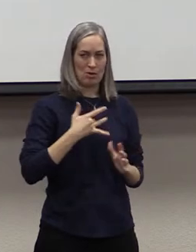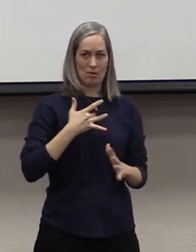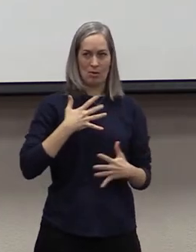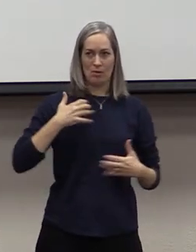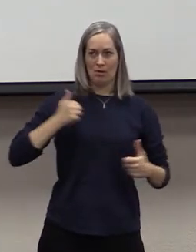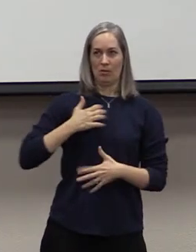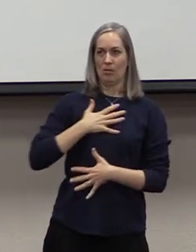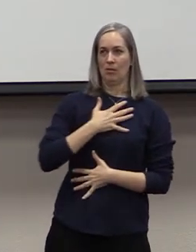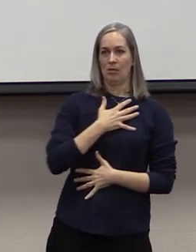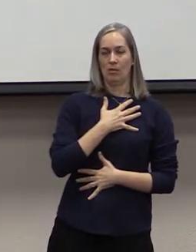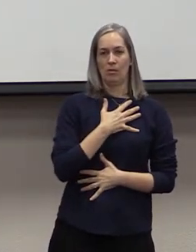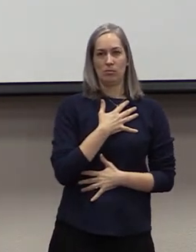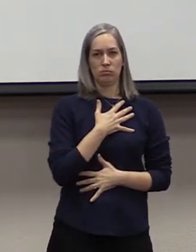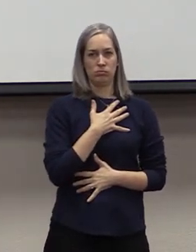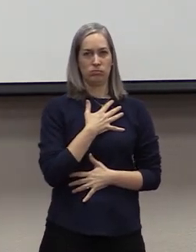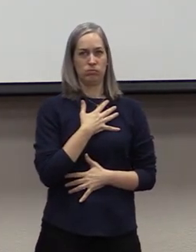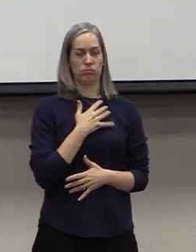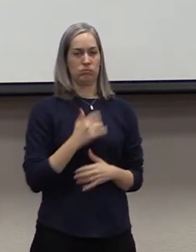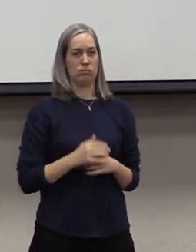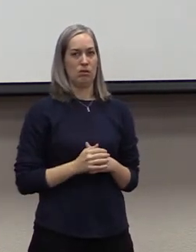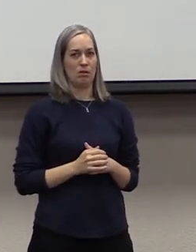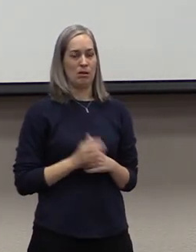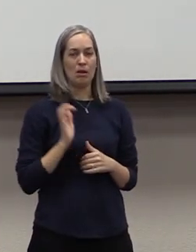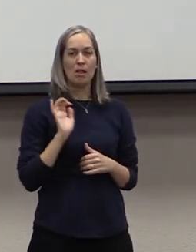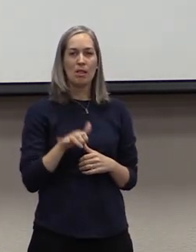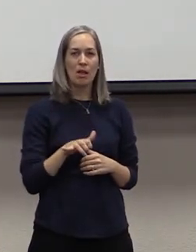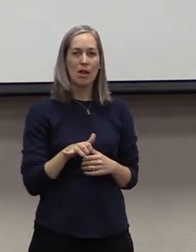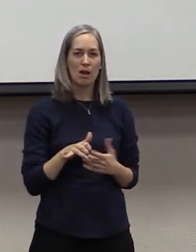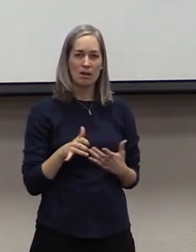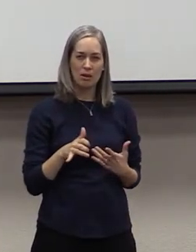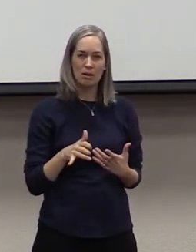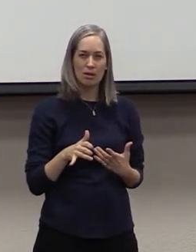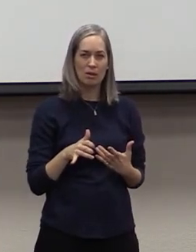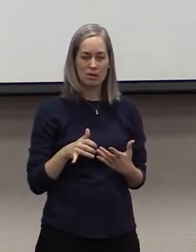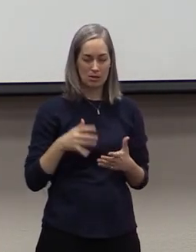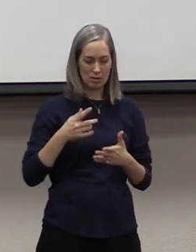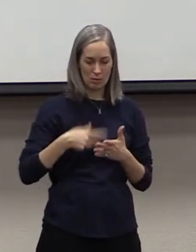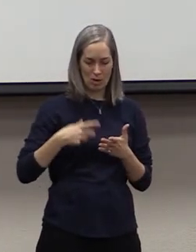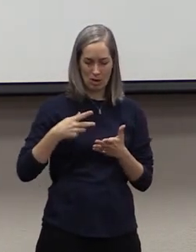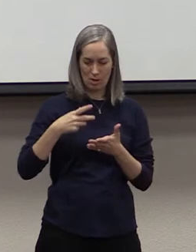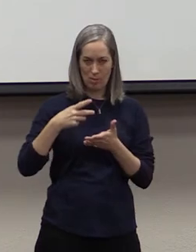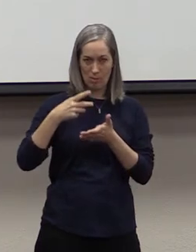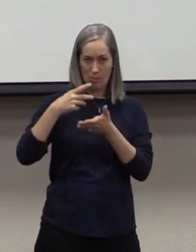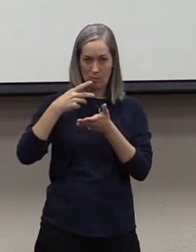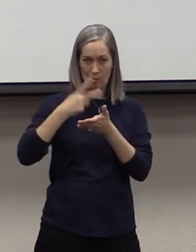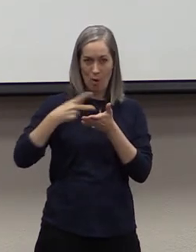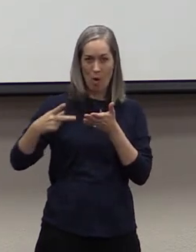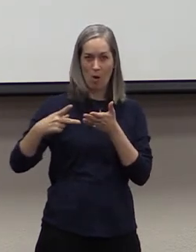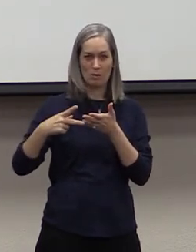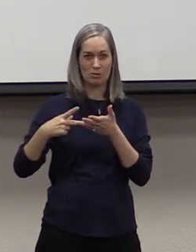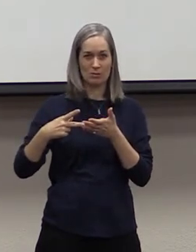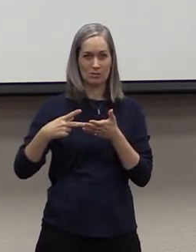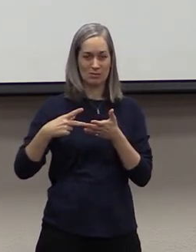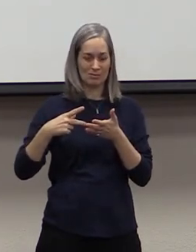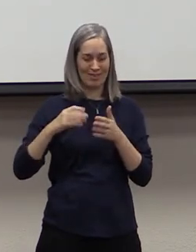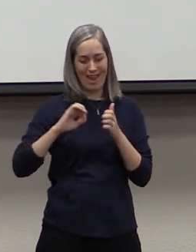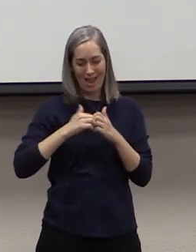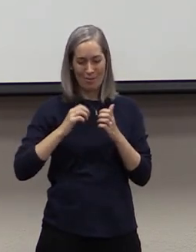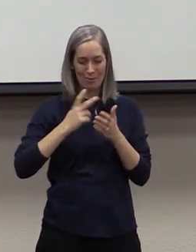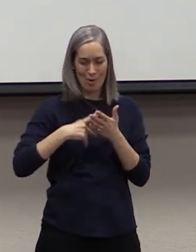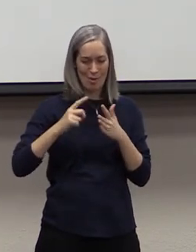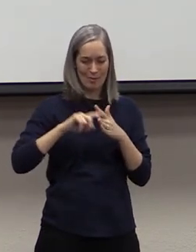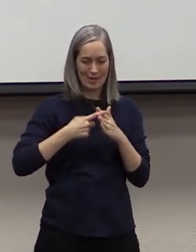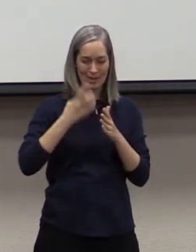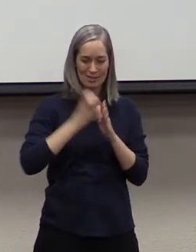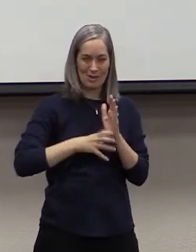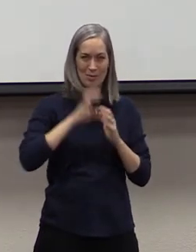fear that is brought upon you. That is what Paul starts chapter 5 with. The day of the Lord will